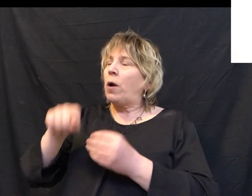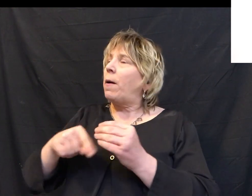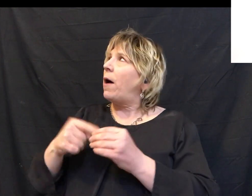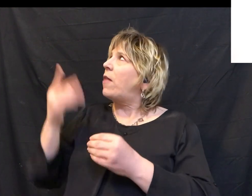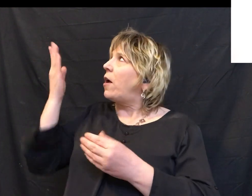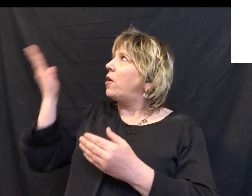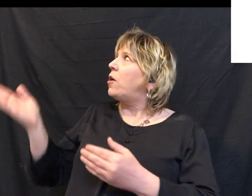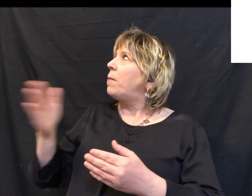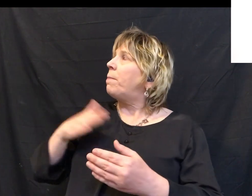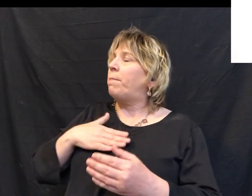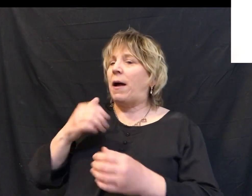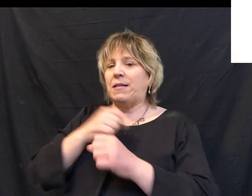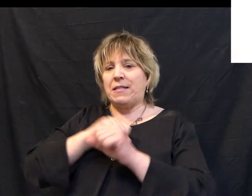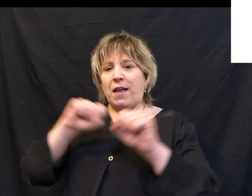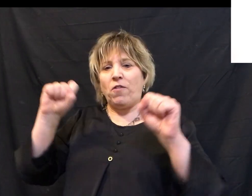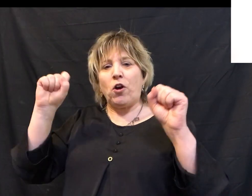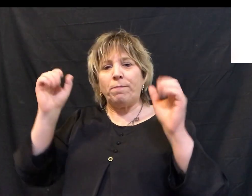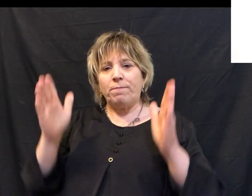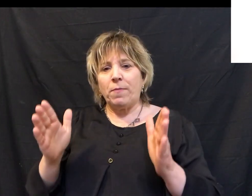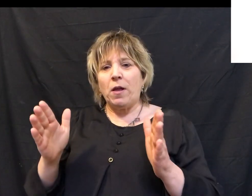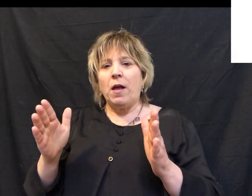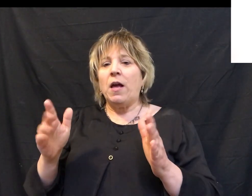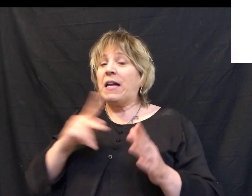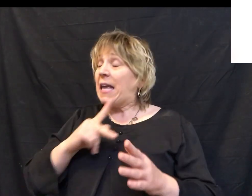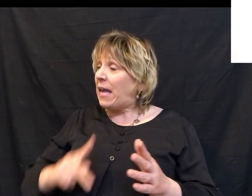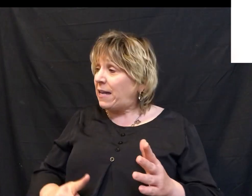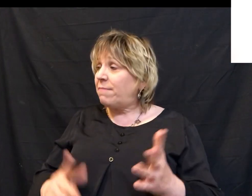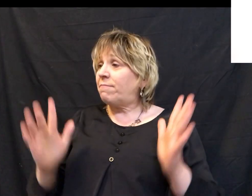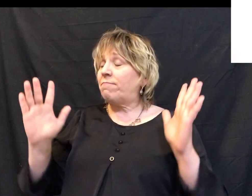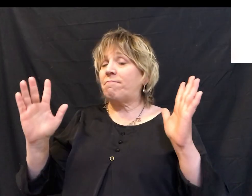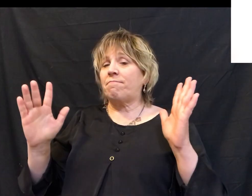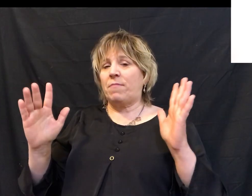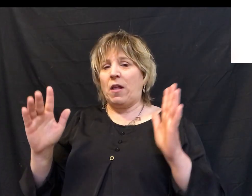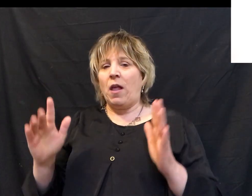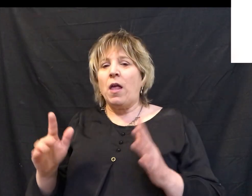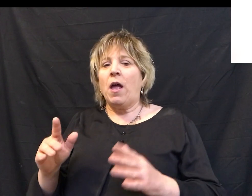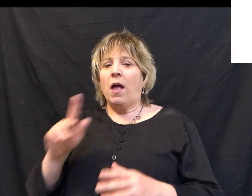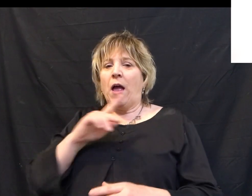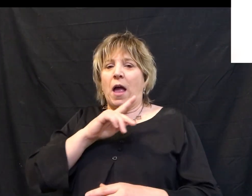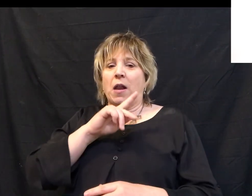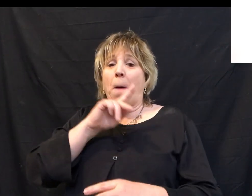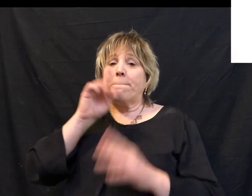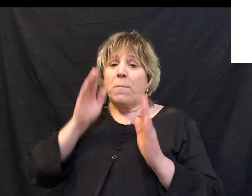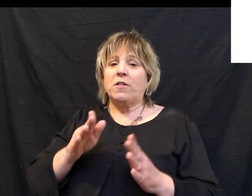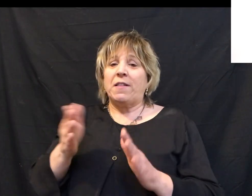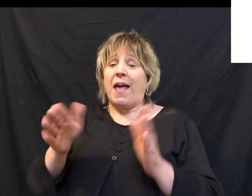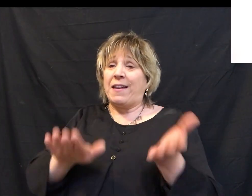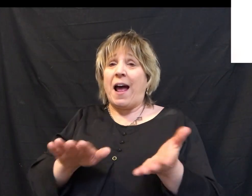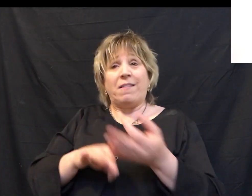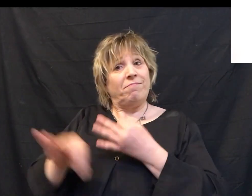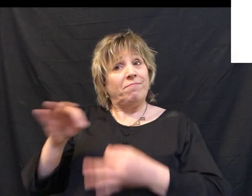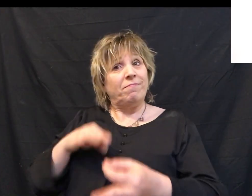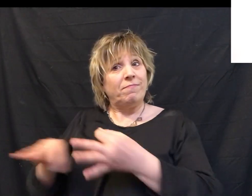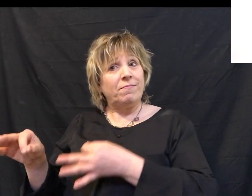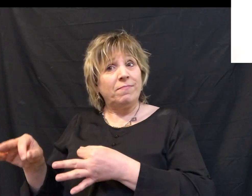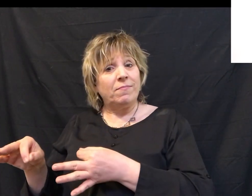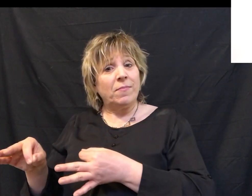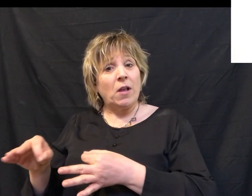more about you of who you are, that you are a Savior, you're a King, and you're a person that laid down your life